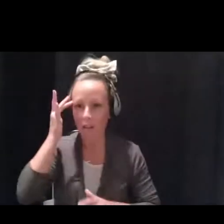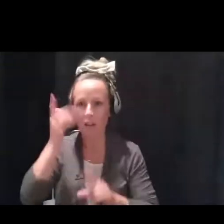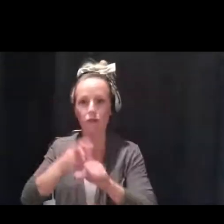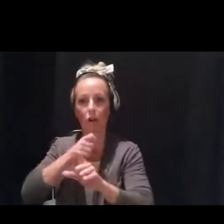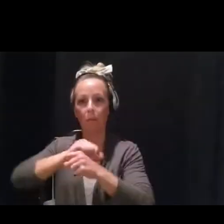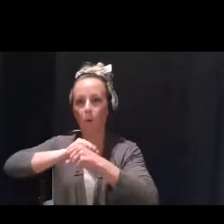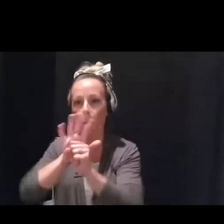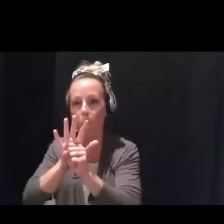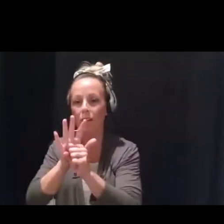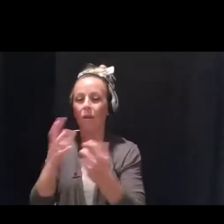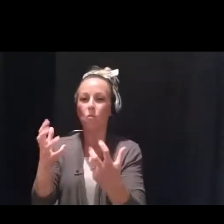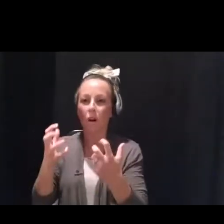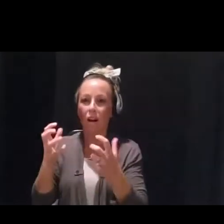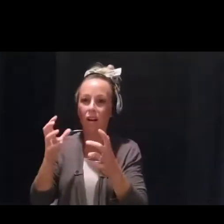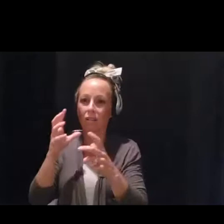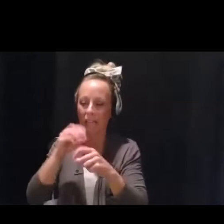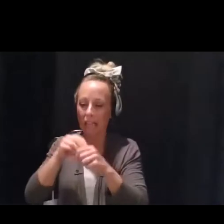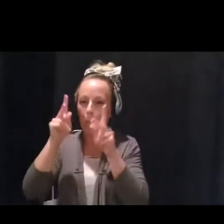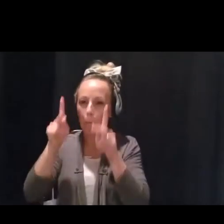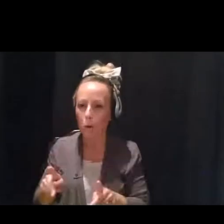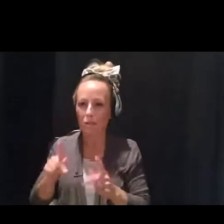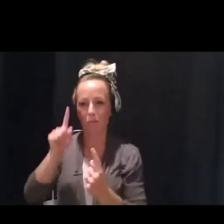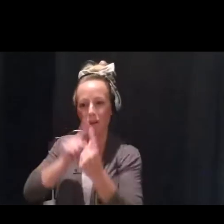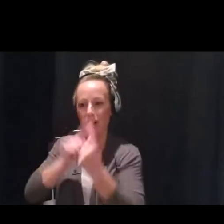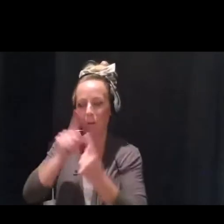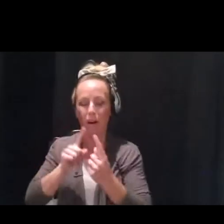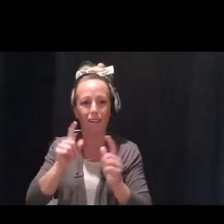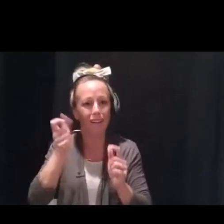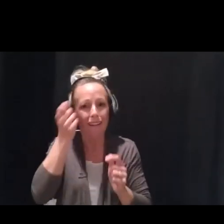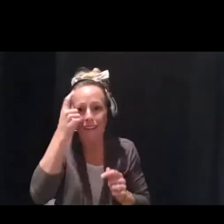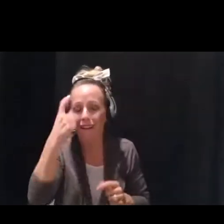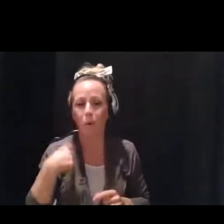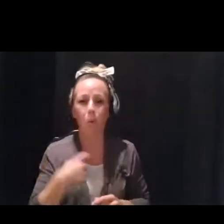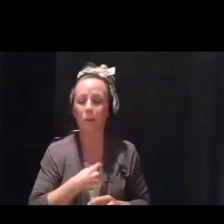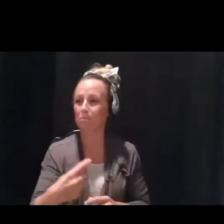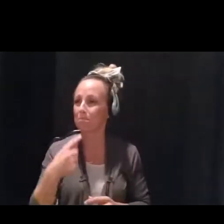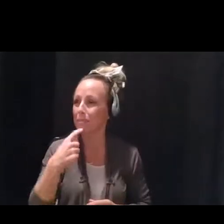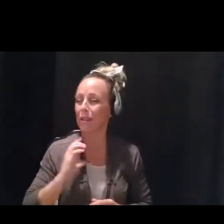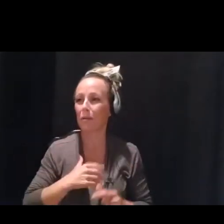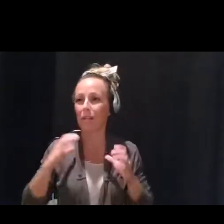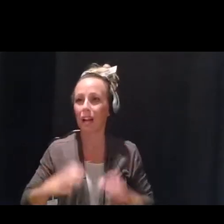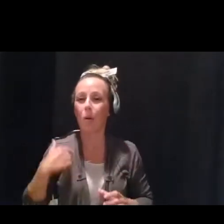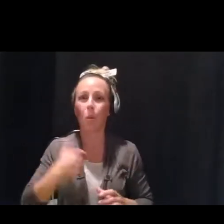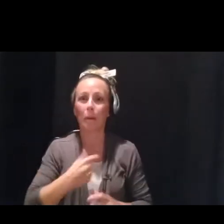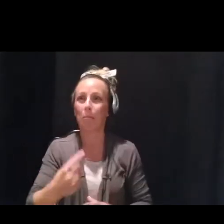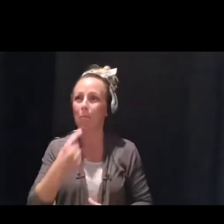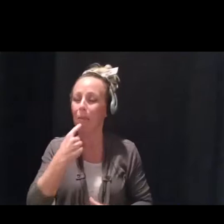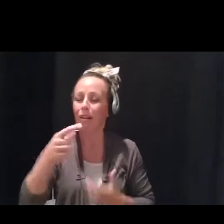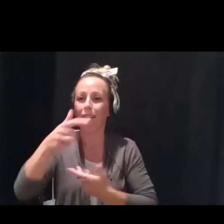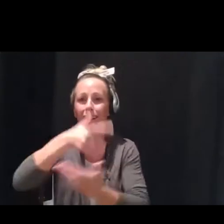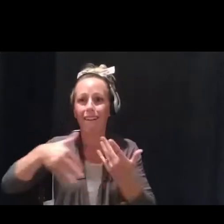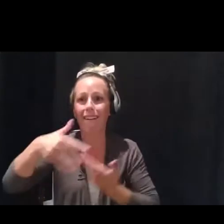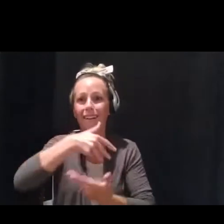-person social connection, and we miss our clientele. We miss that social contact as well. We really